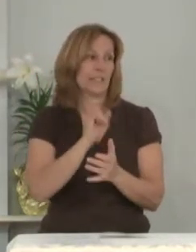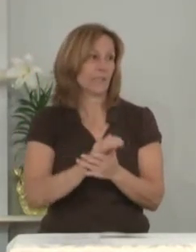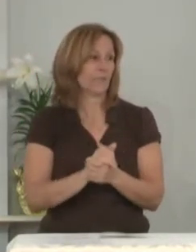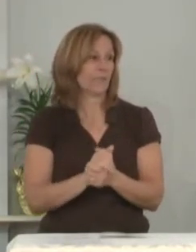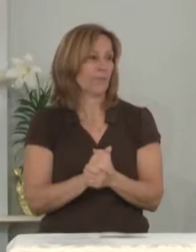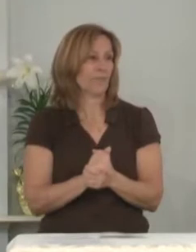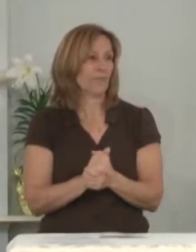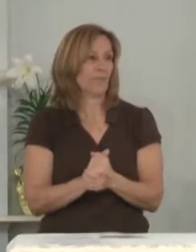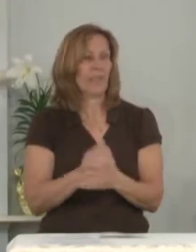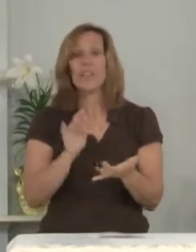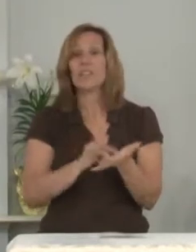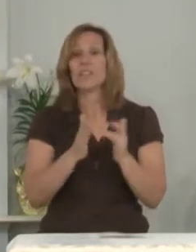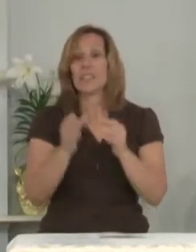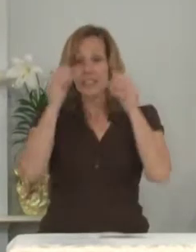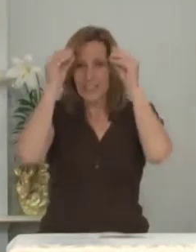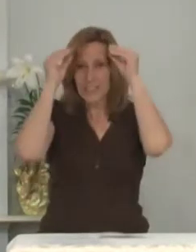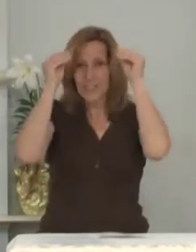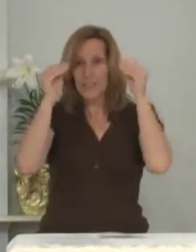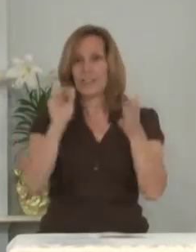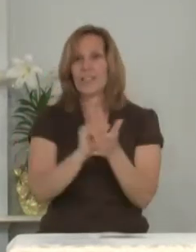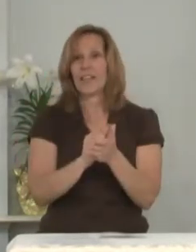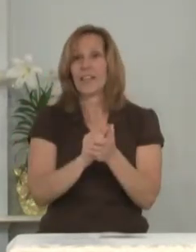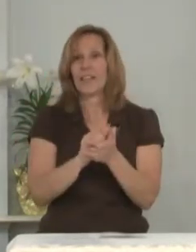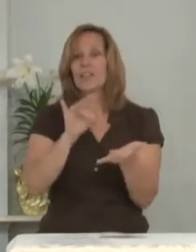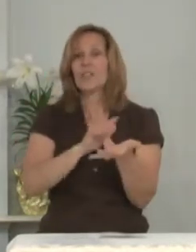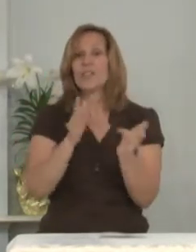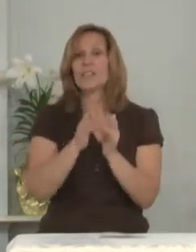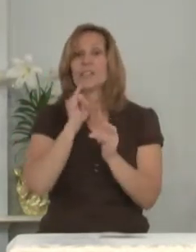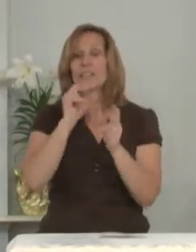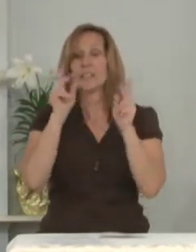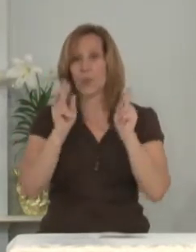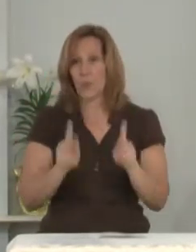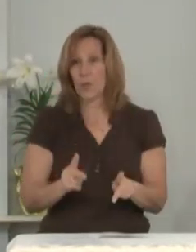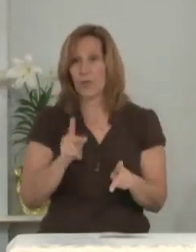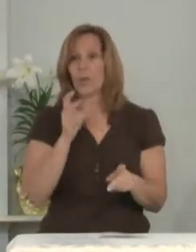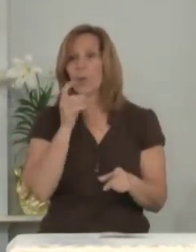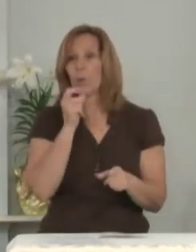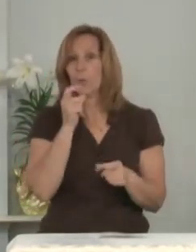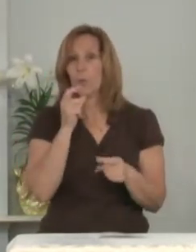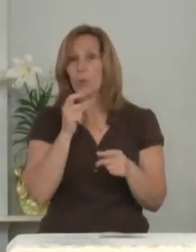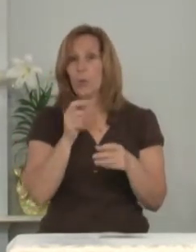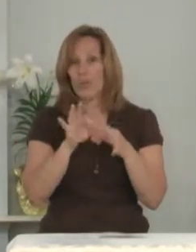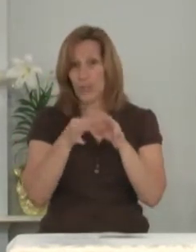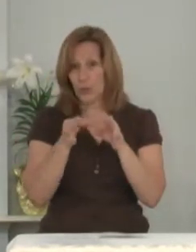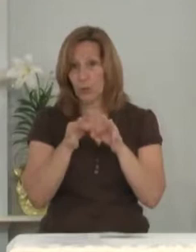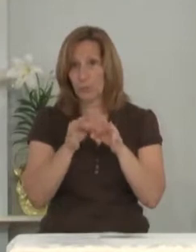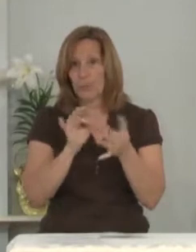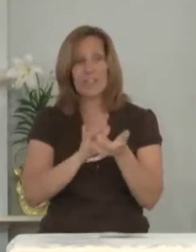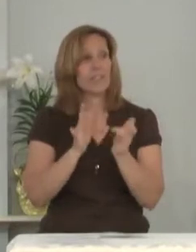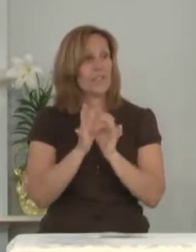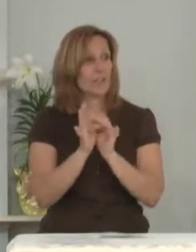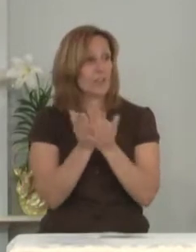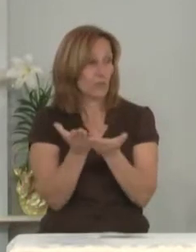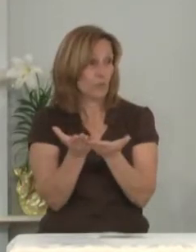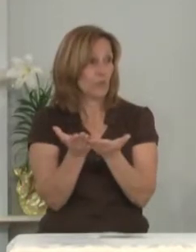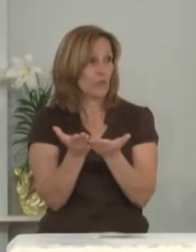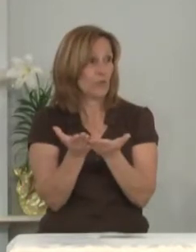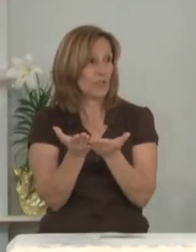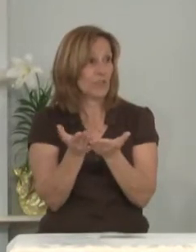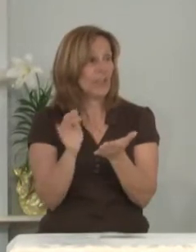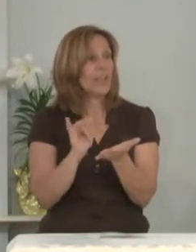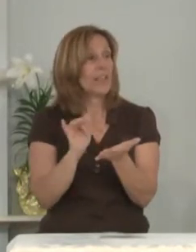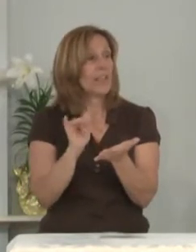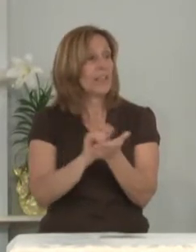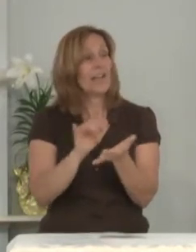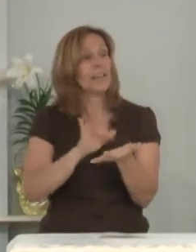He teaches them that he is the one who interprets the scriptures. That the